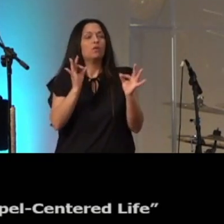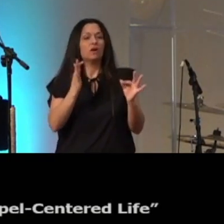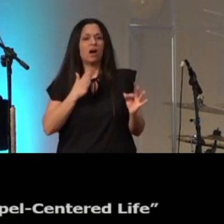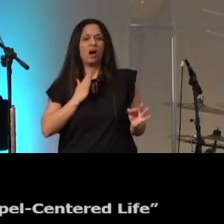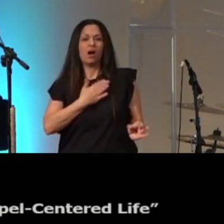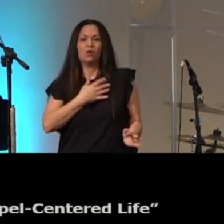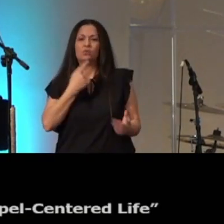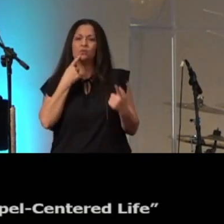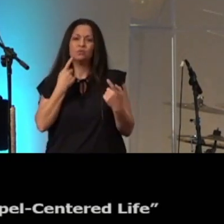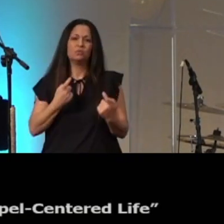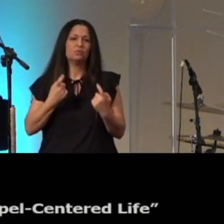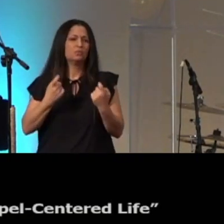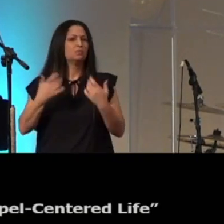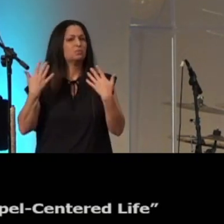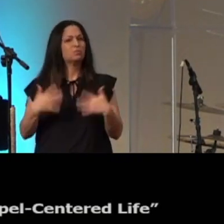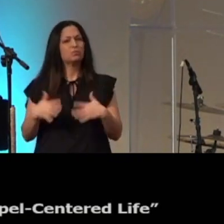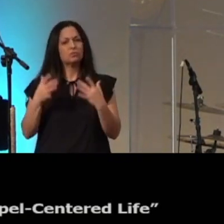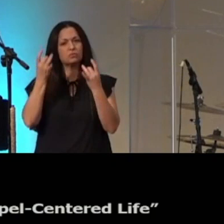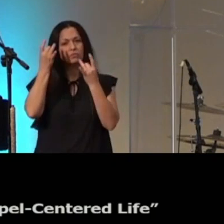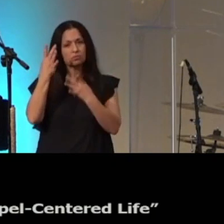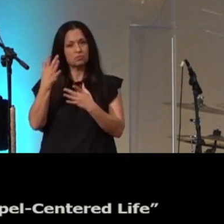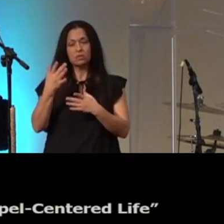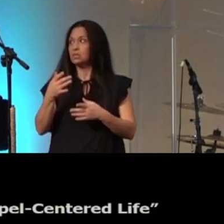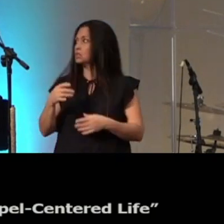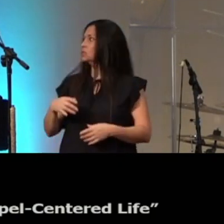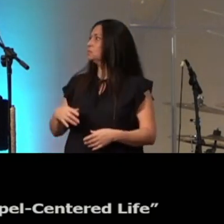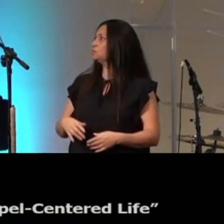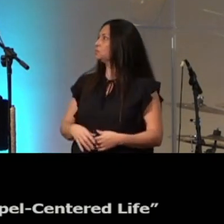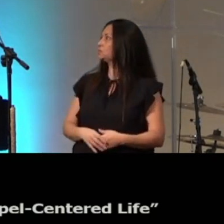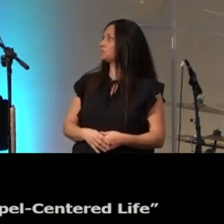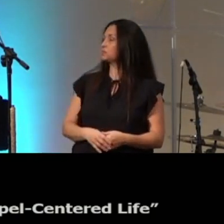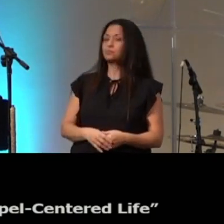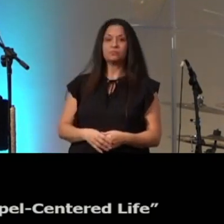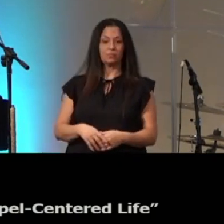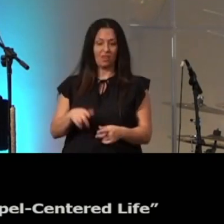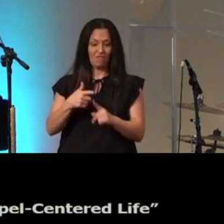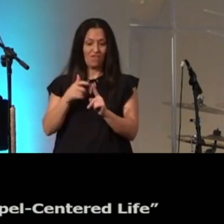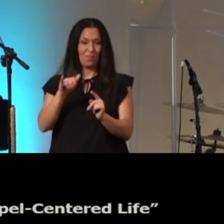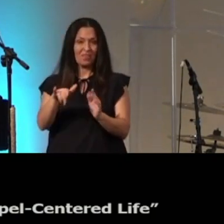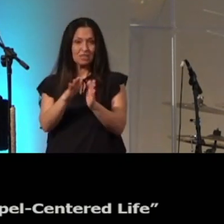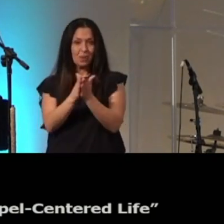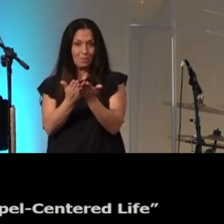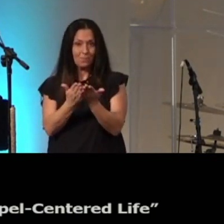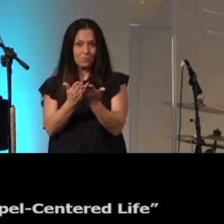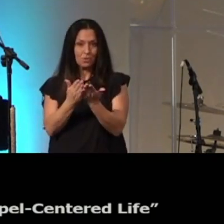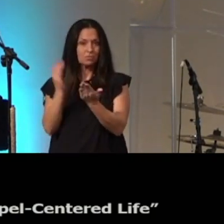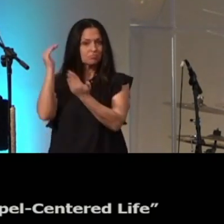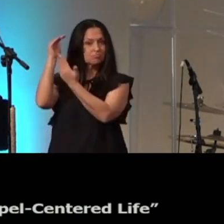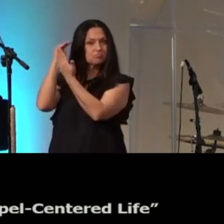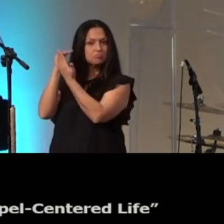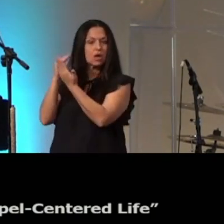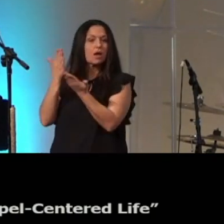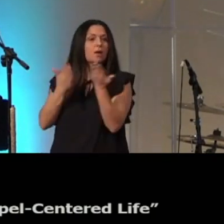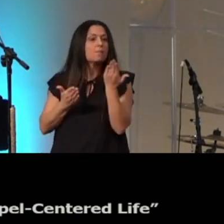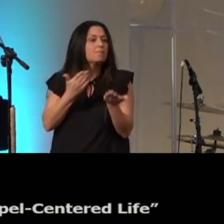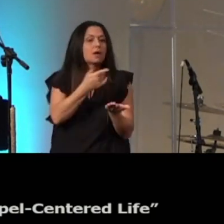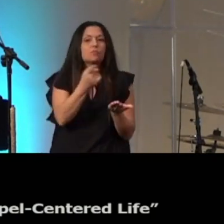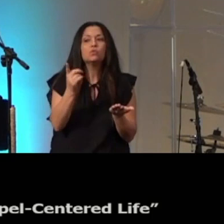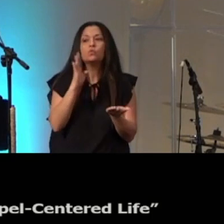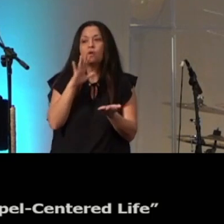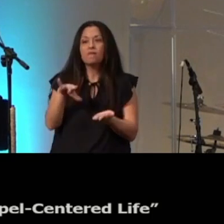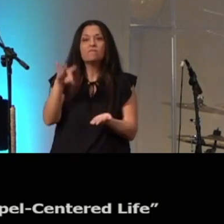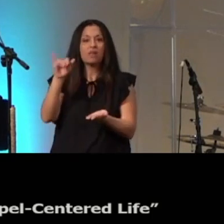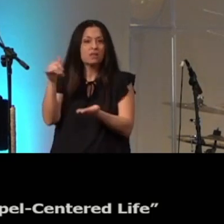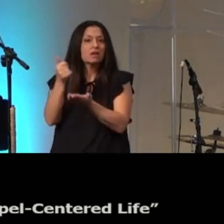five of this book and I just want to take just a minute and walk through this because maybe some of you might find this helpful too